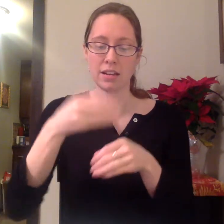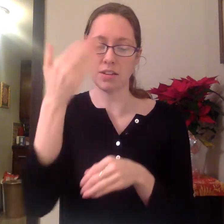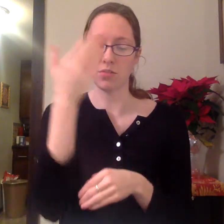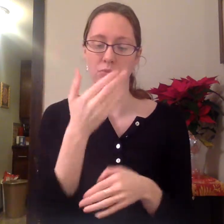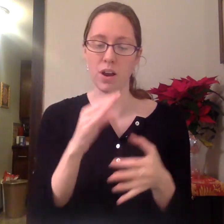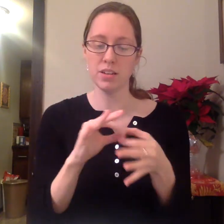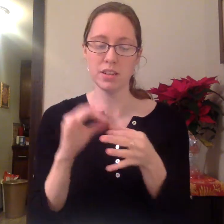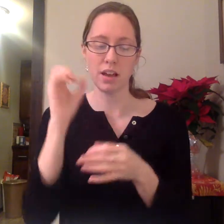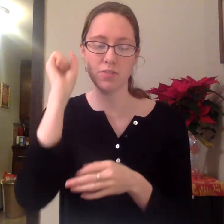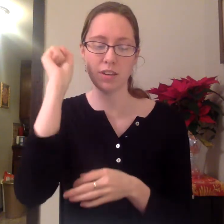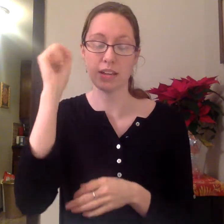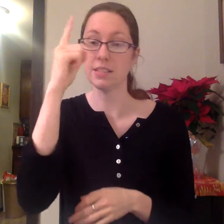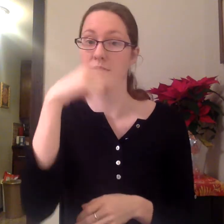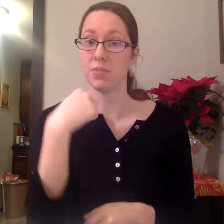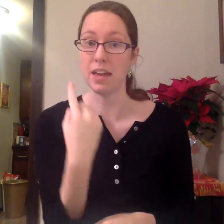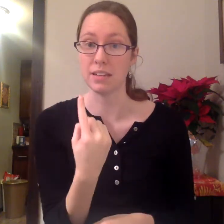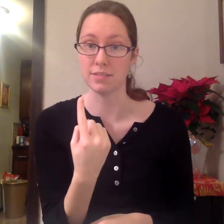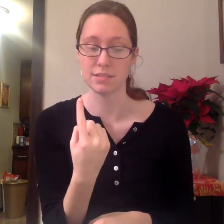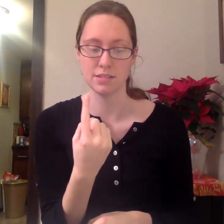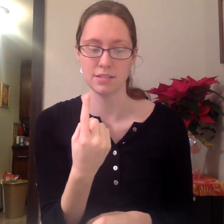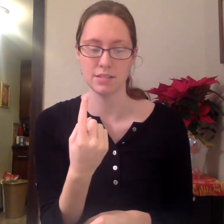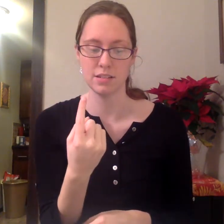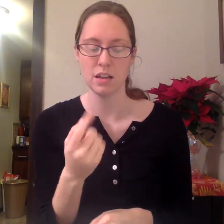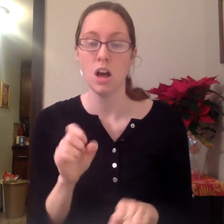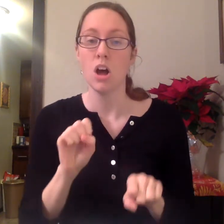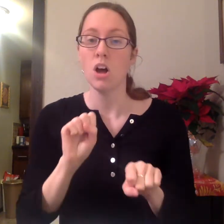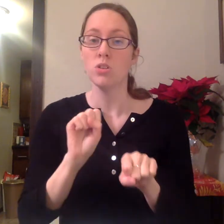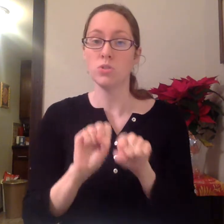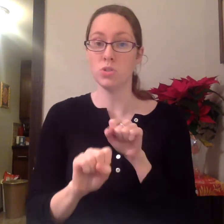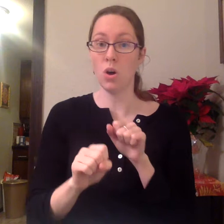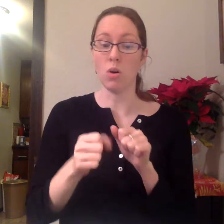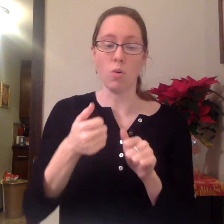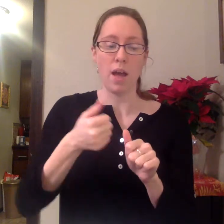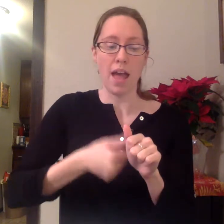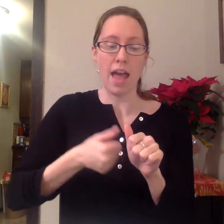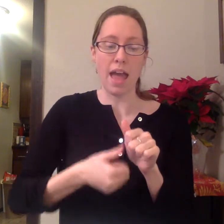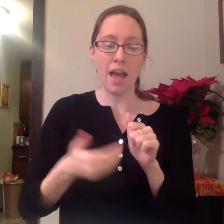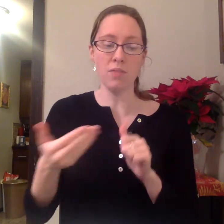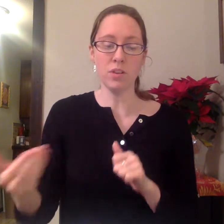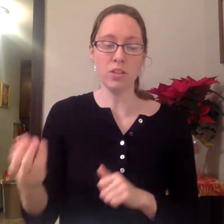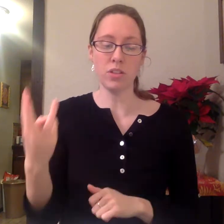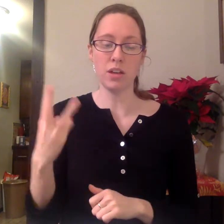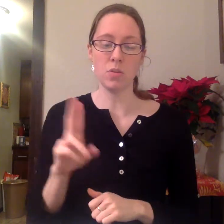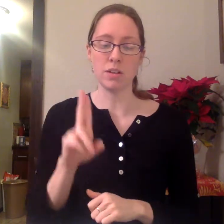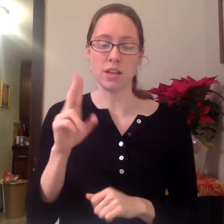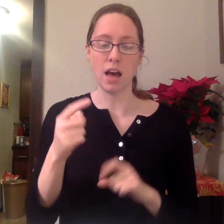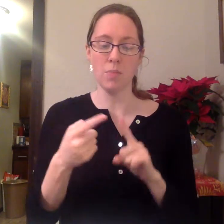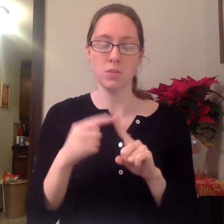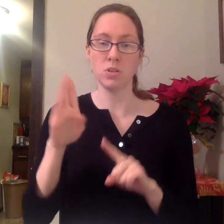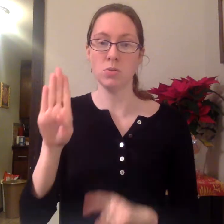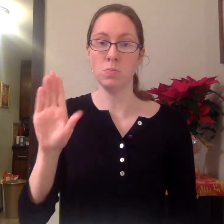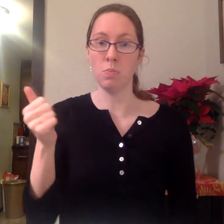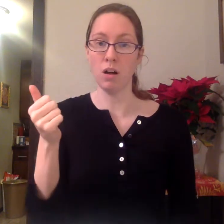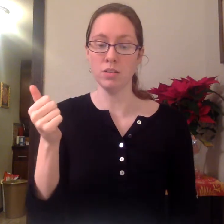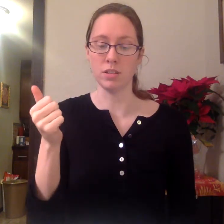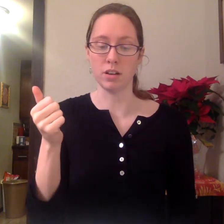in front of his face. So, everything was up to Balto.